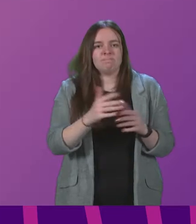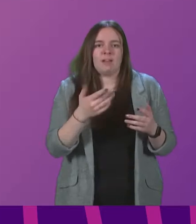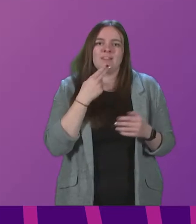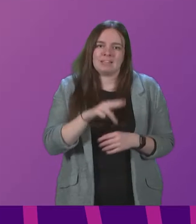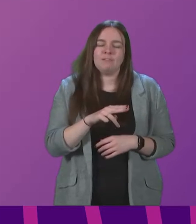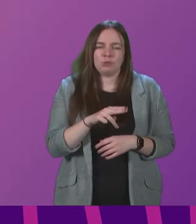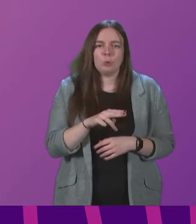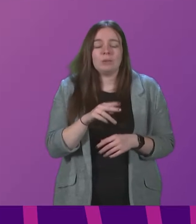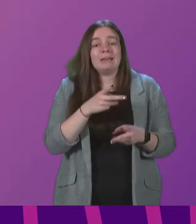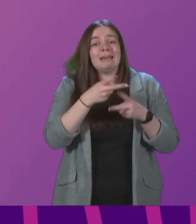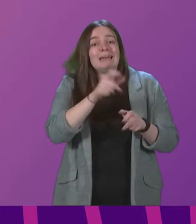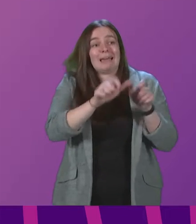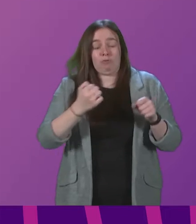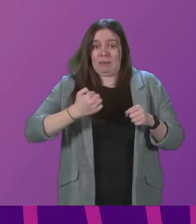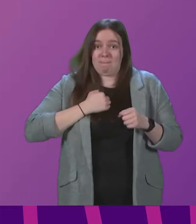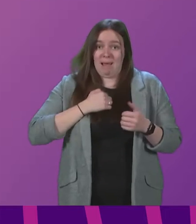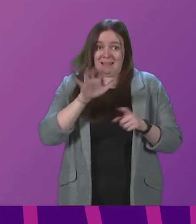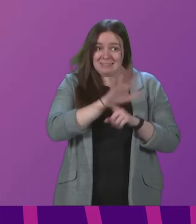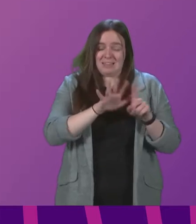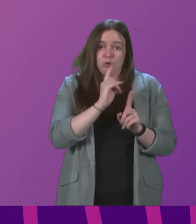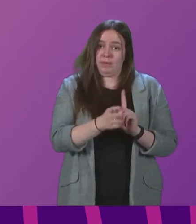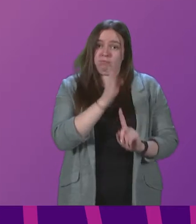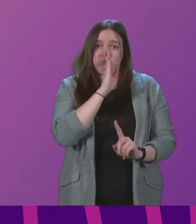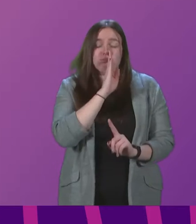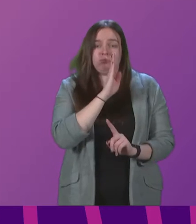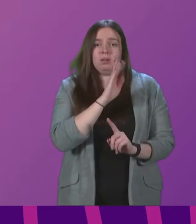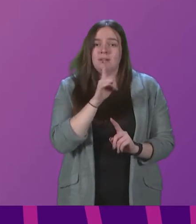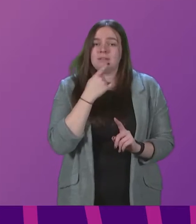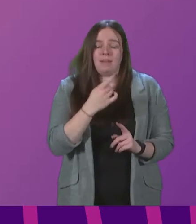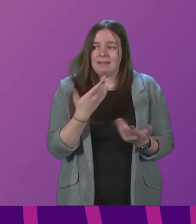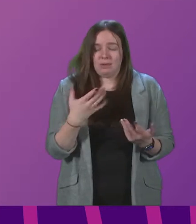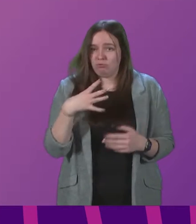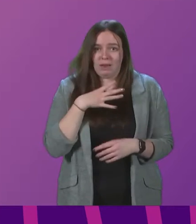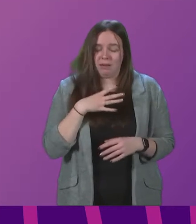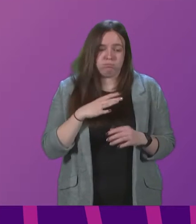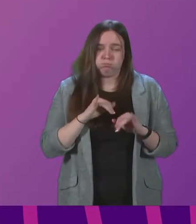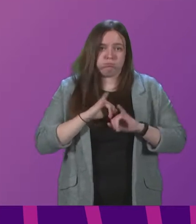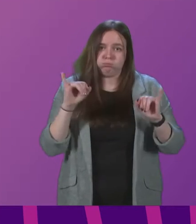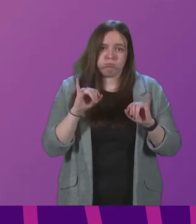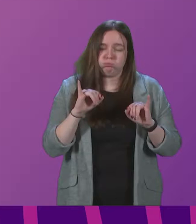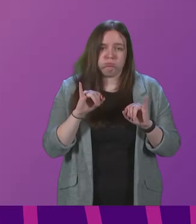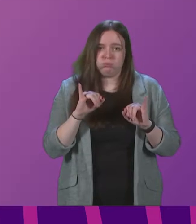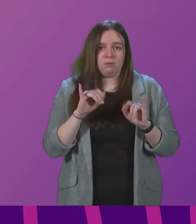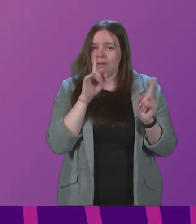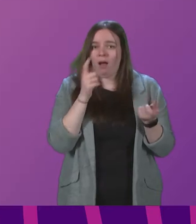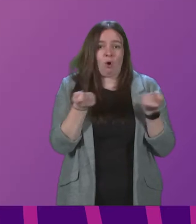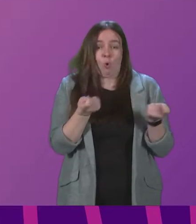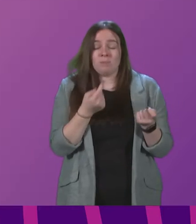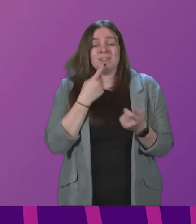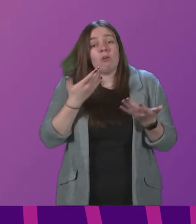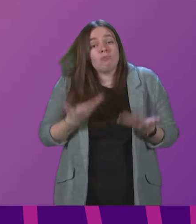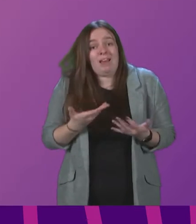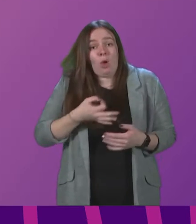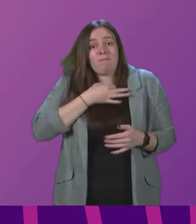Carers in my constituency, they tell me directly, they are at breaking point. They tell me that vulnerable people right now